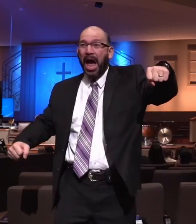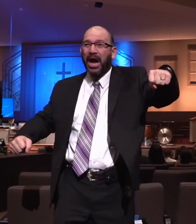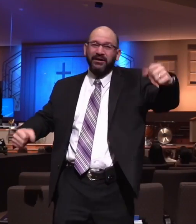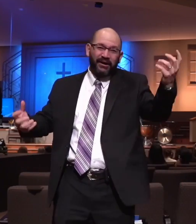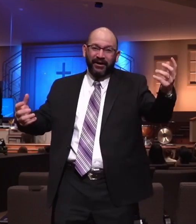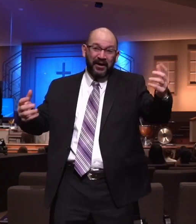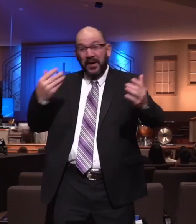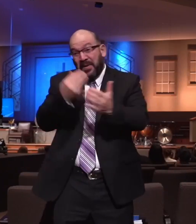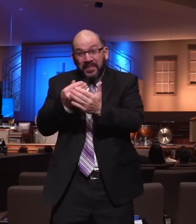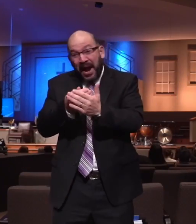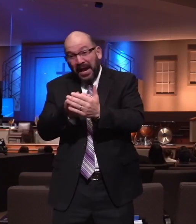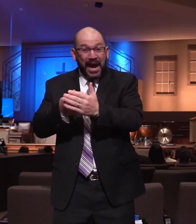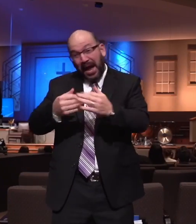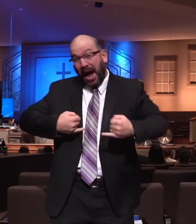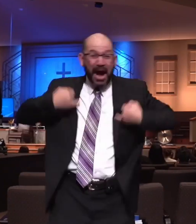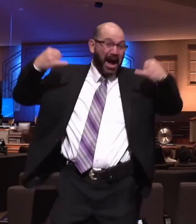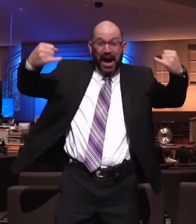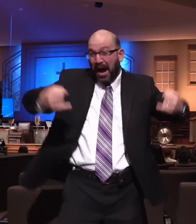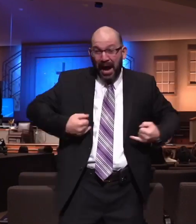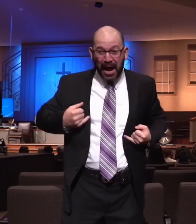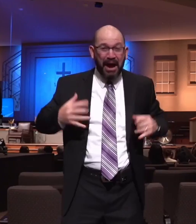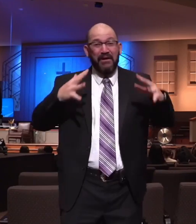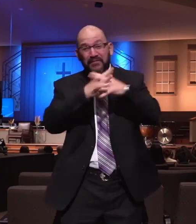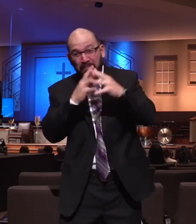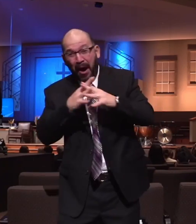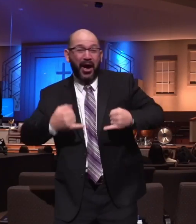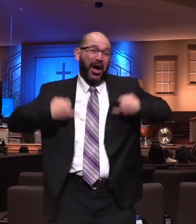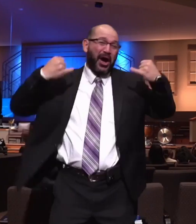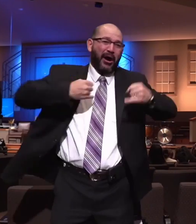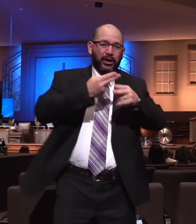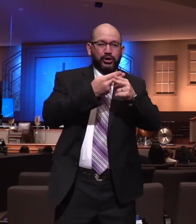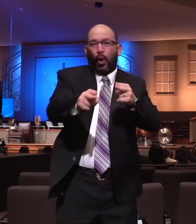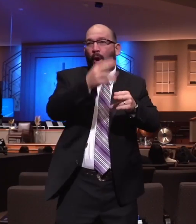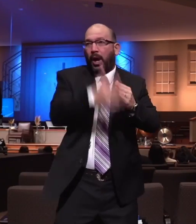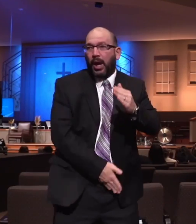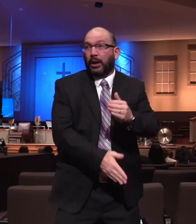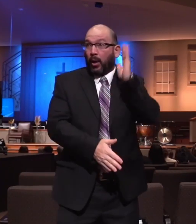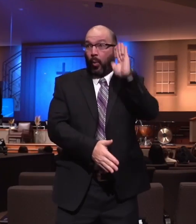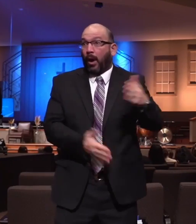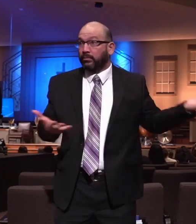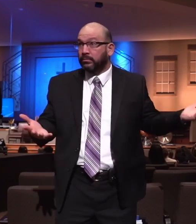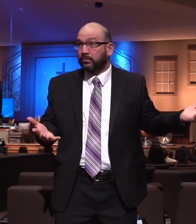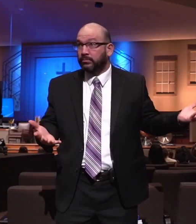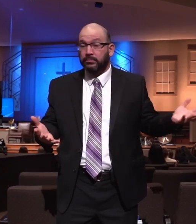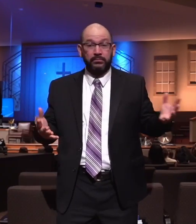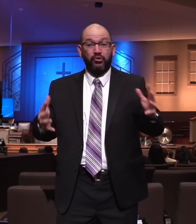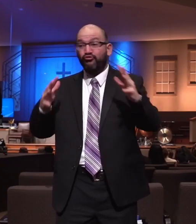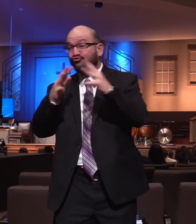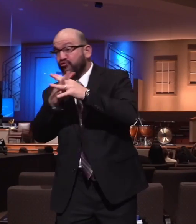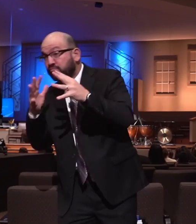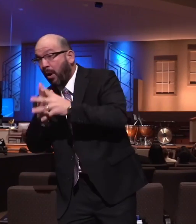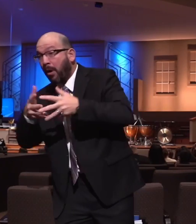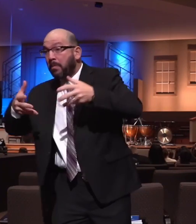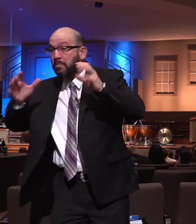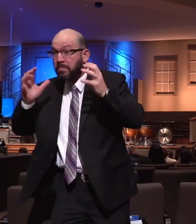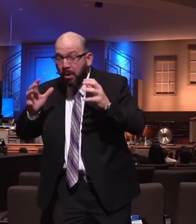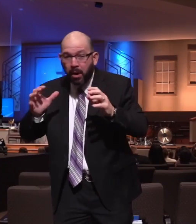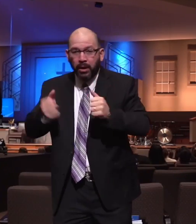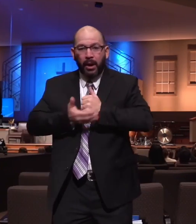market. Physical rejoicing is football and basketball. Physical rejoicing. Now, football and basketball and sports can build discipline that can be